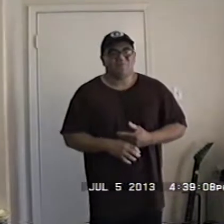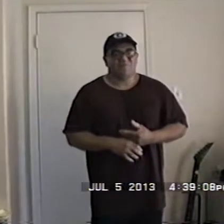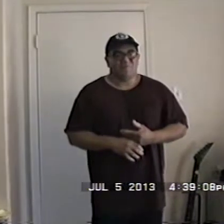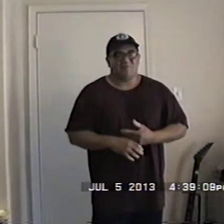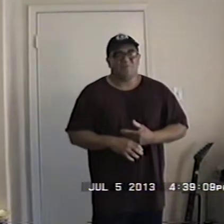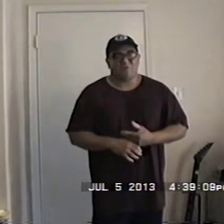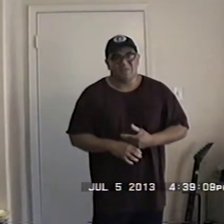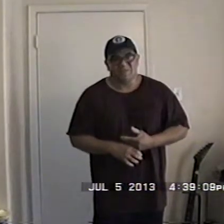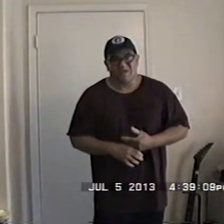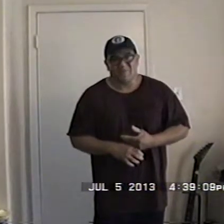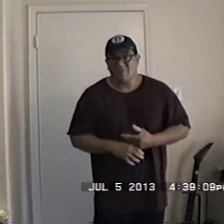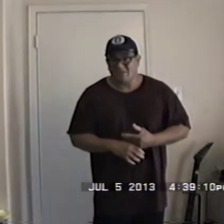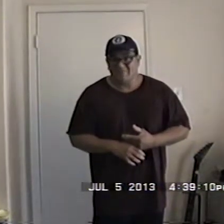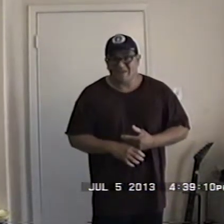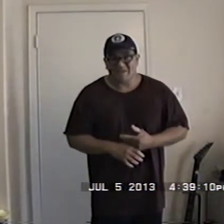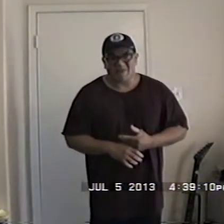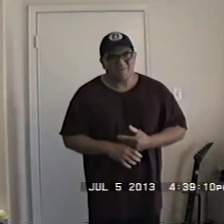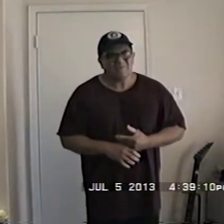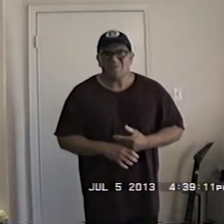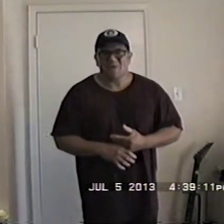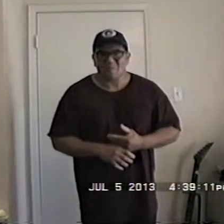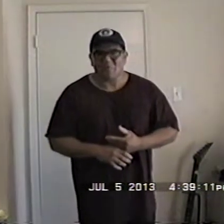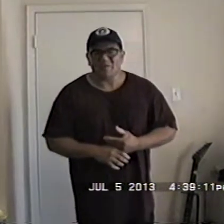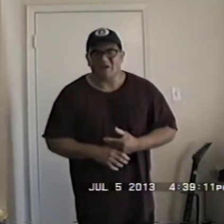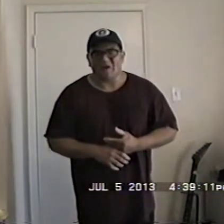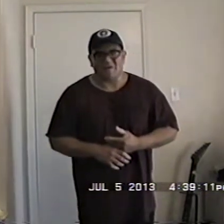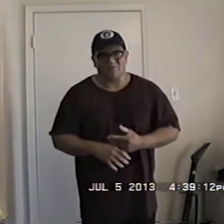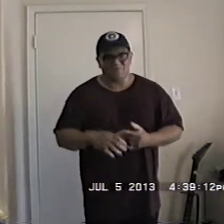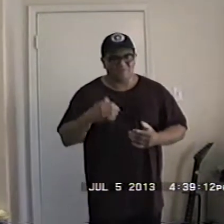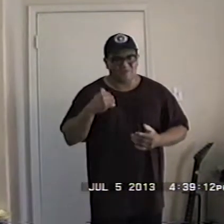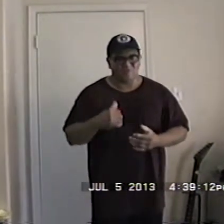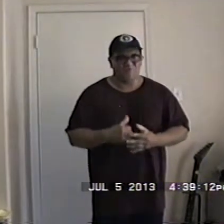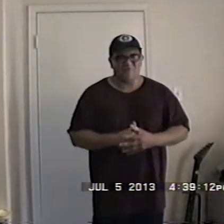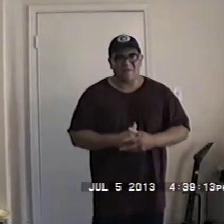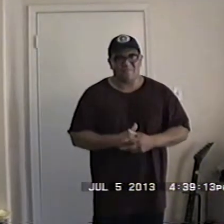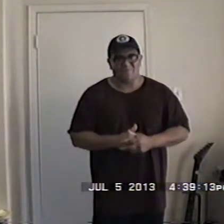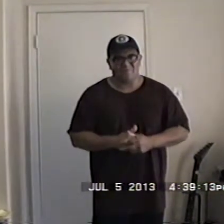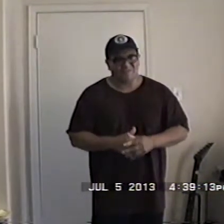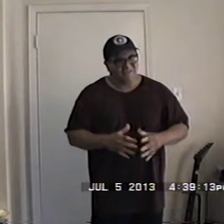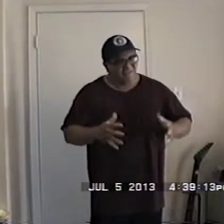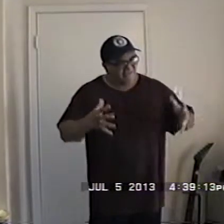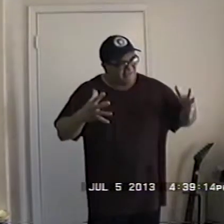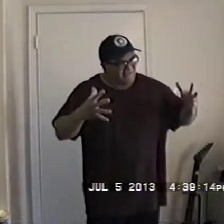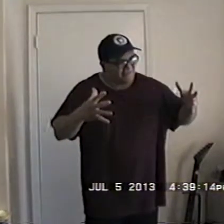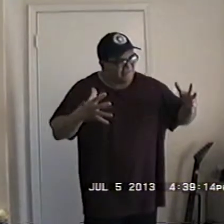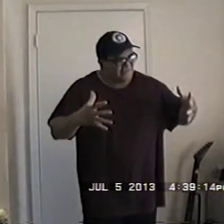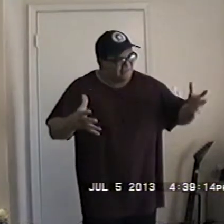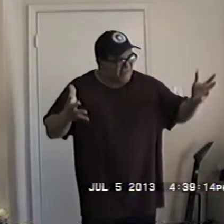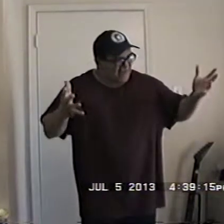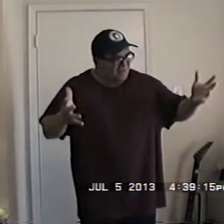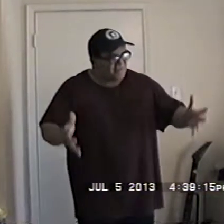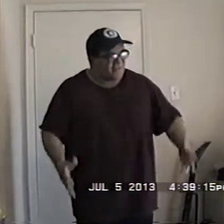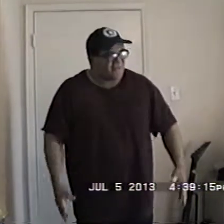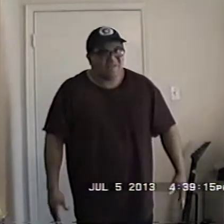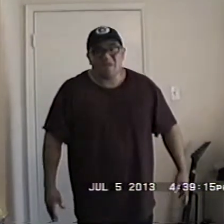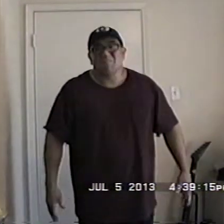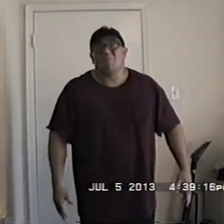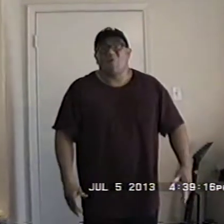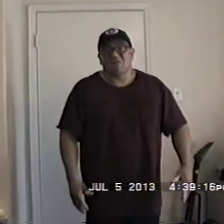the student loan rates they went up again I think they doubled on July 1st so now it's going to be more